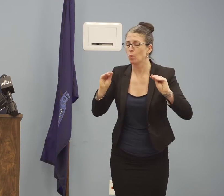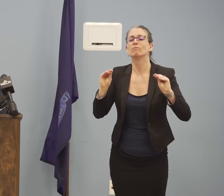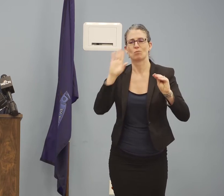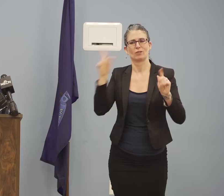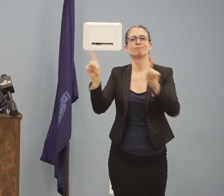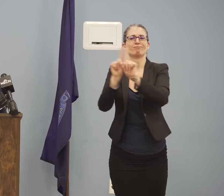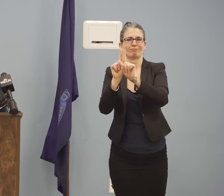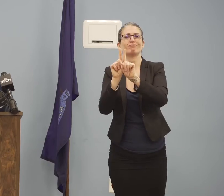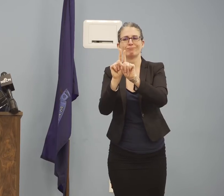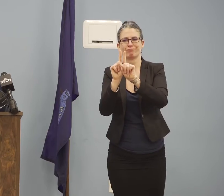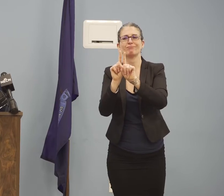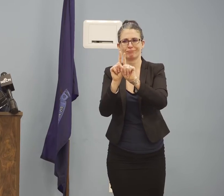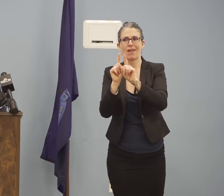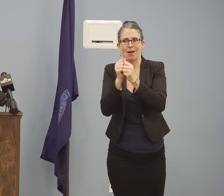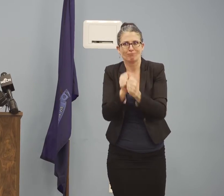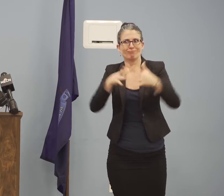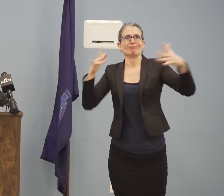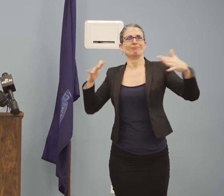With that,